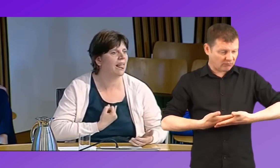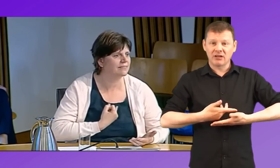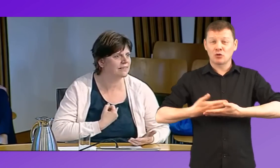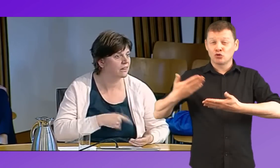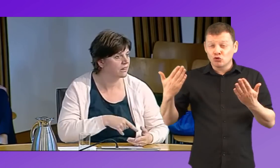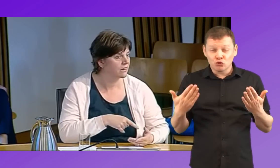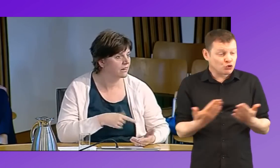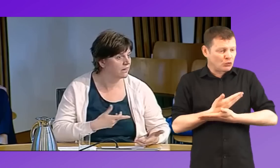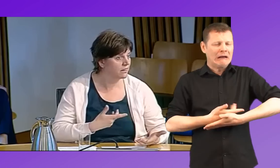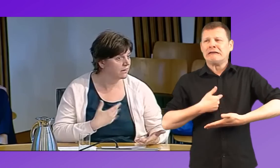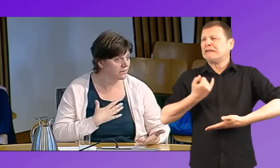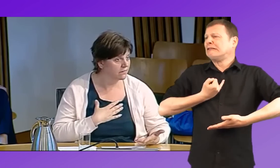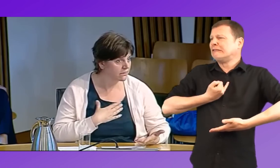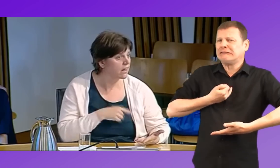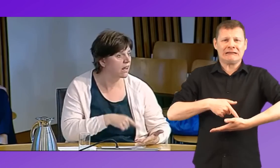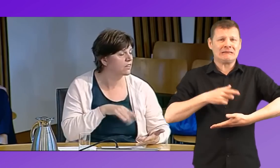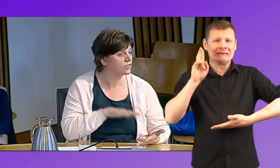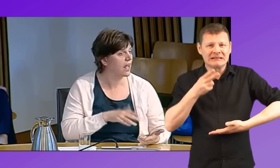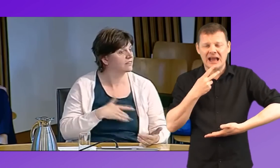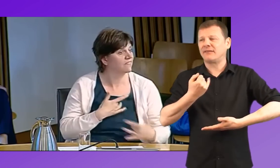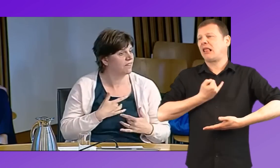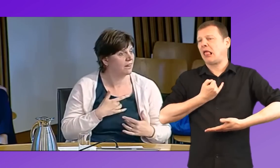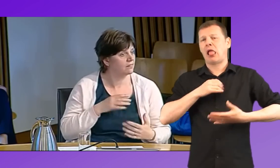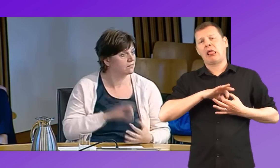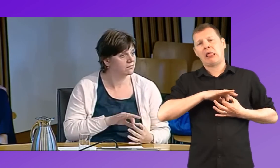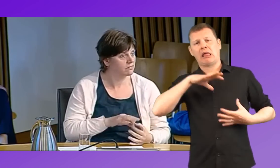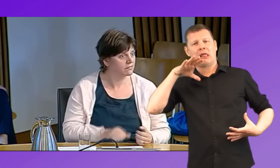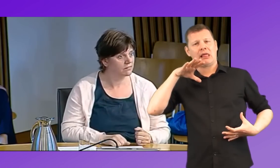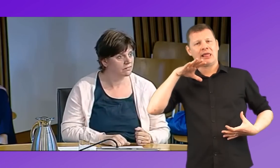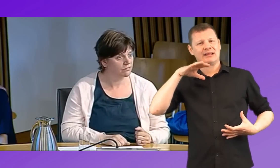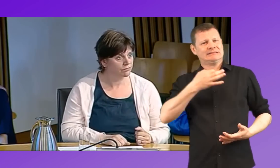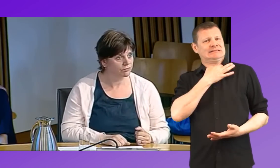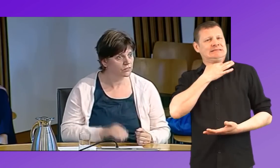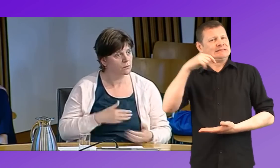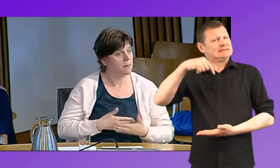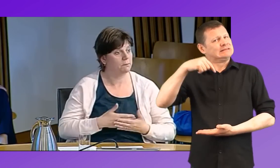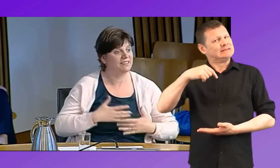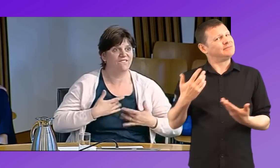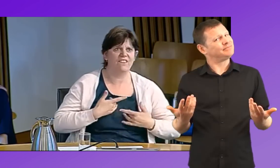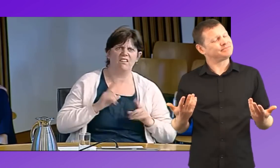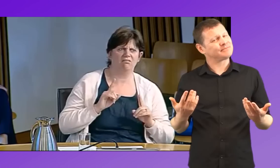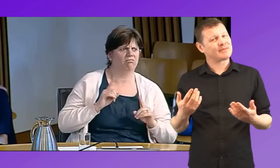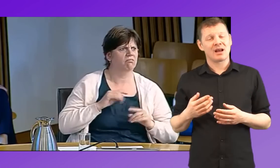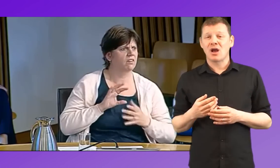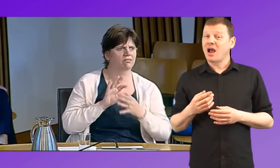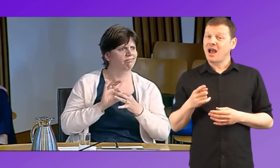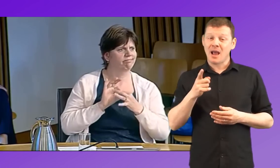child, starting to feel guilty immediately about that. And no matter what we think,